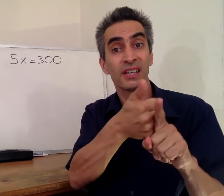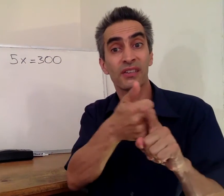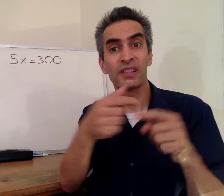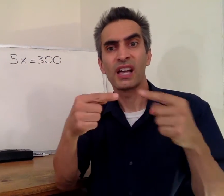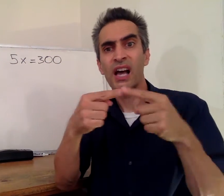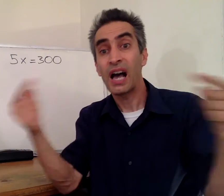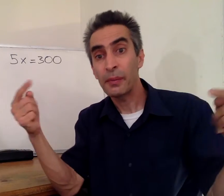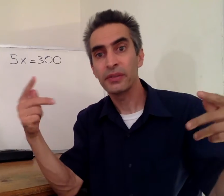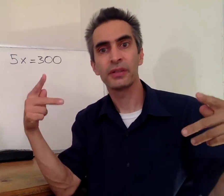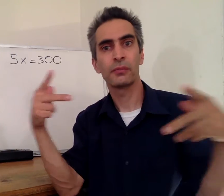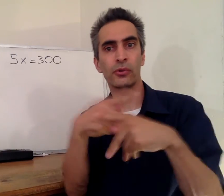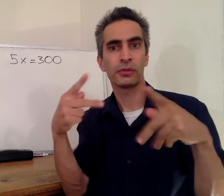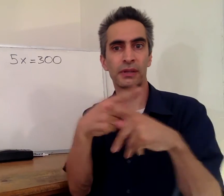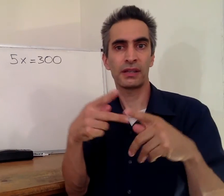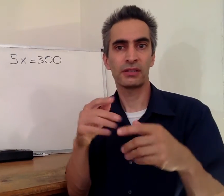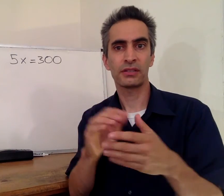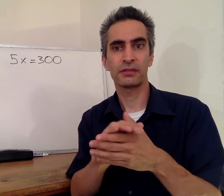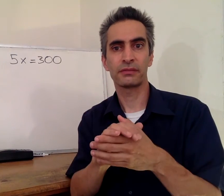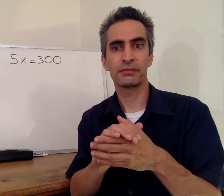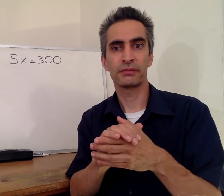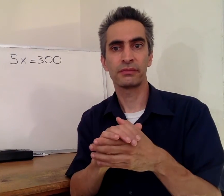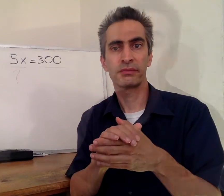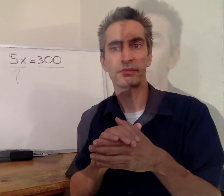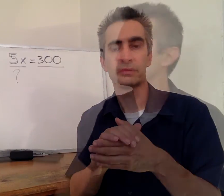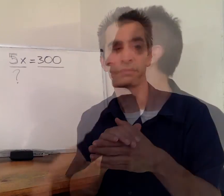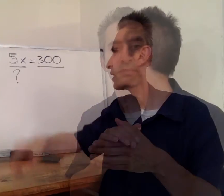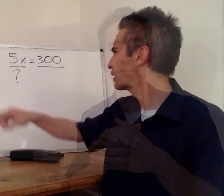Because division is the opposite operation of multiplication.